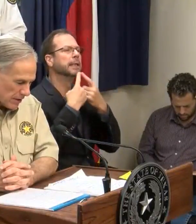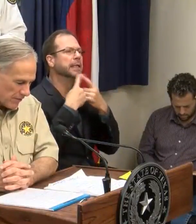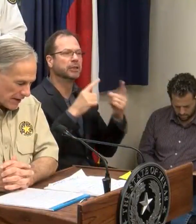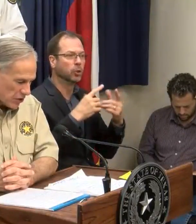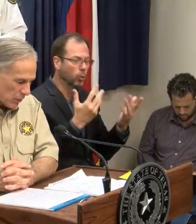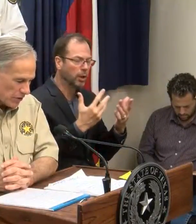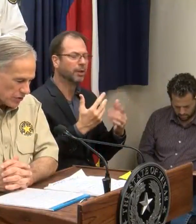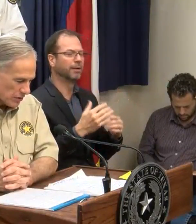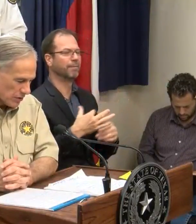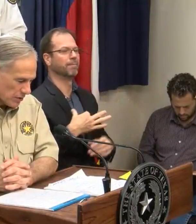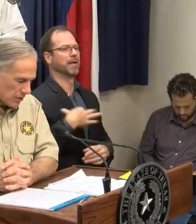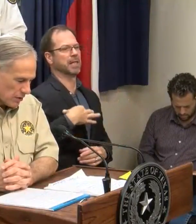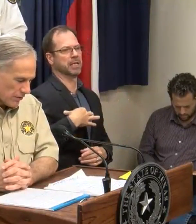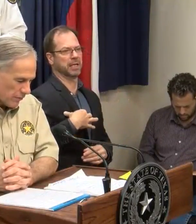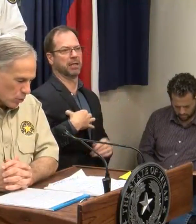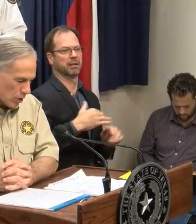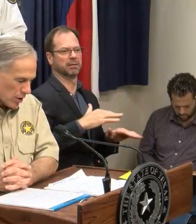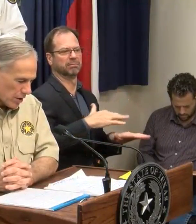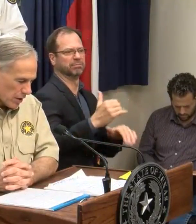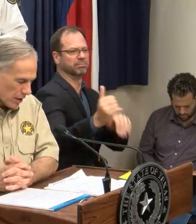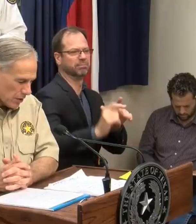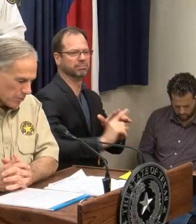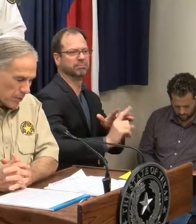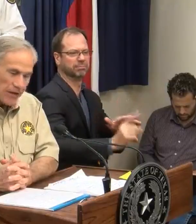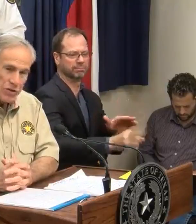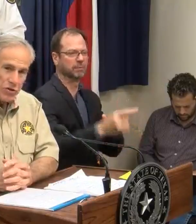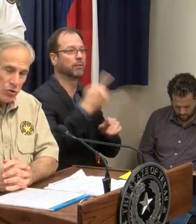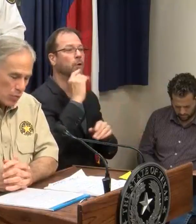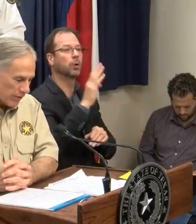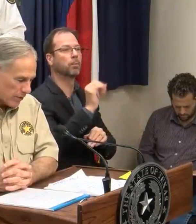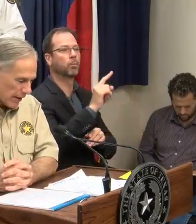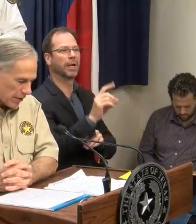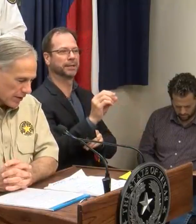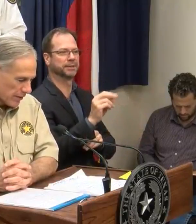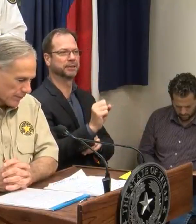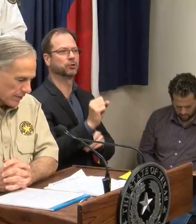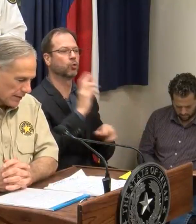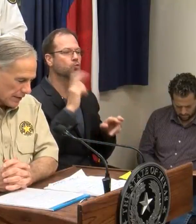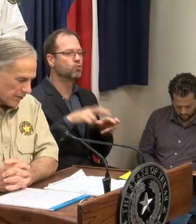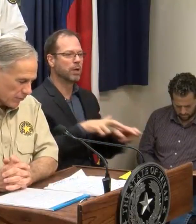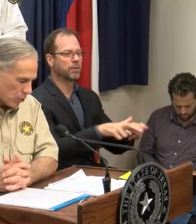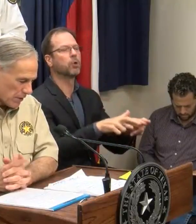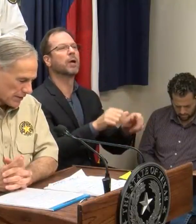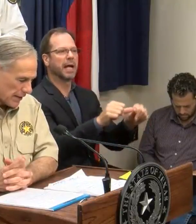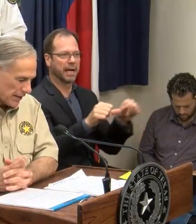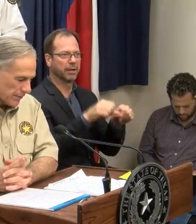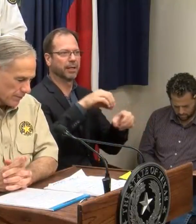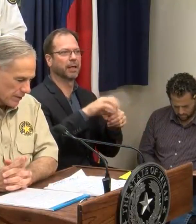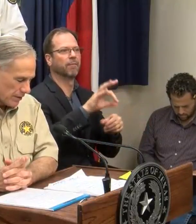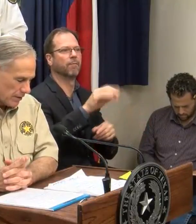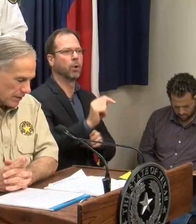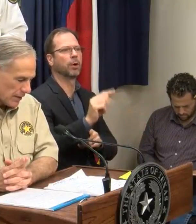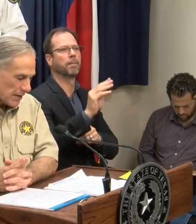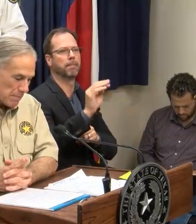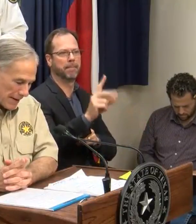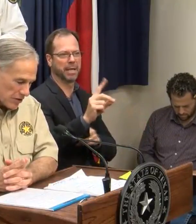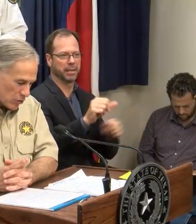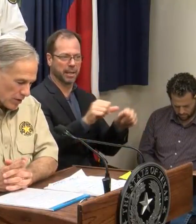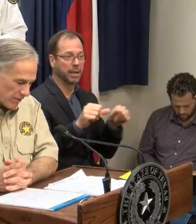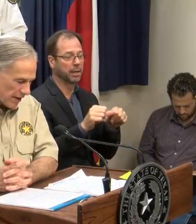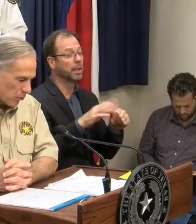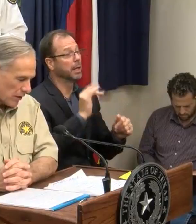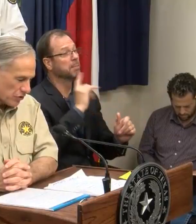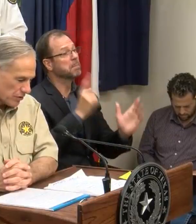evacuation for the Brazos River area in Fort Bend County and a